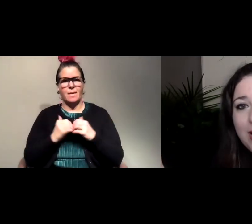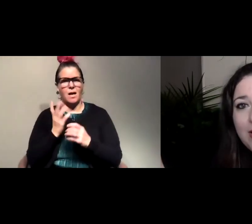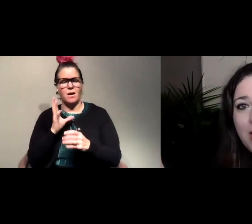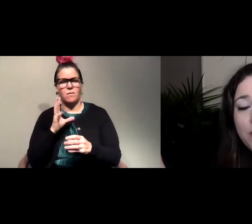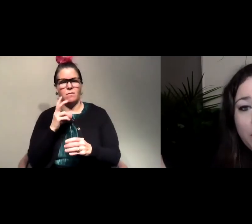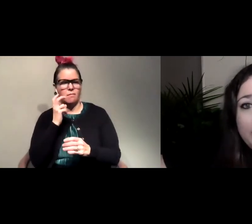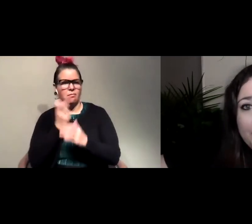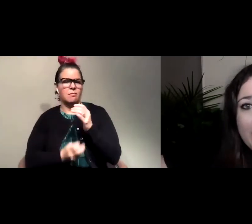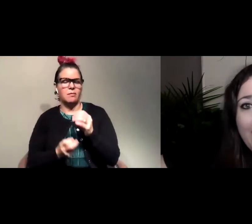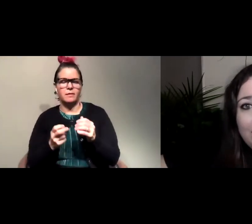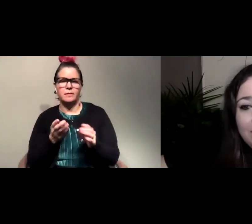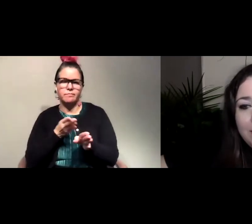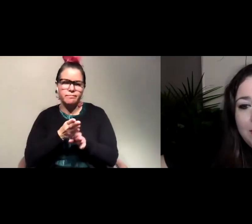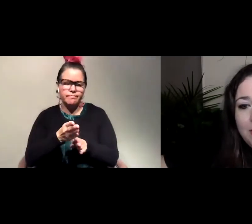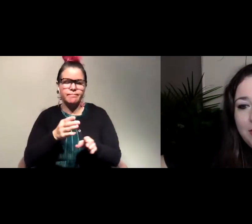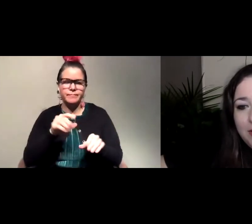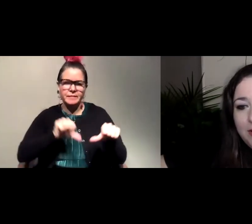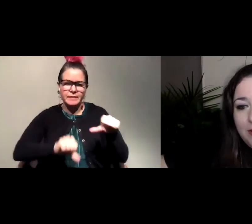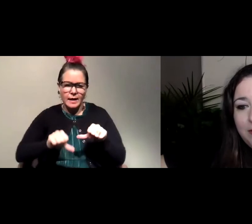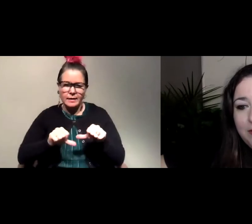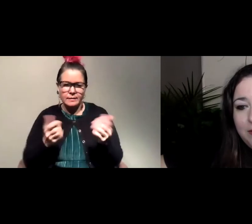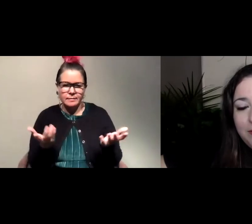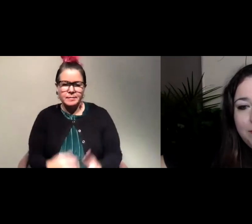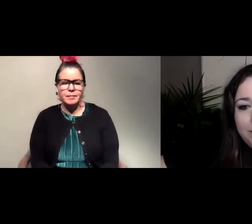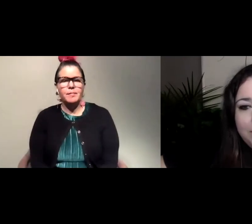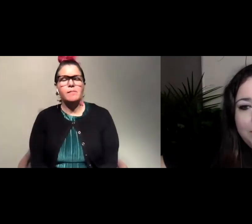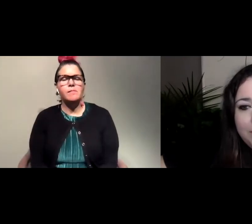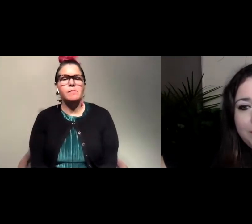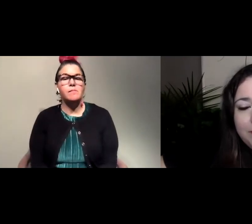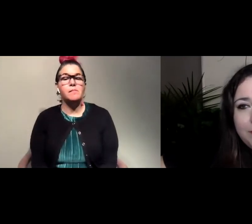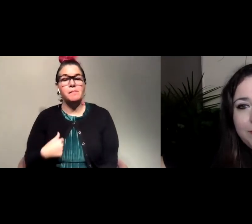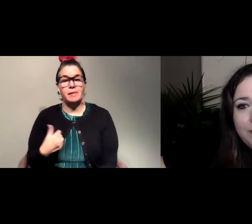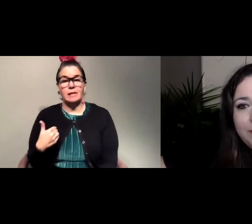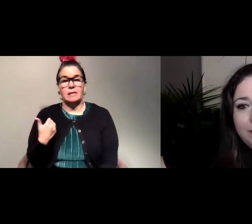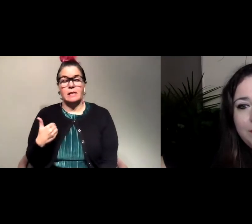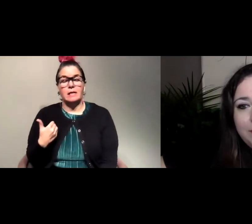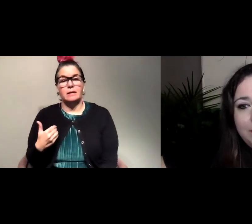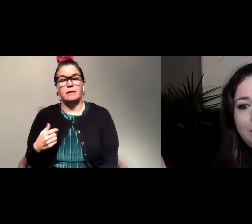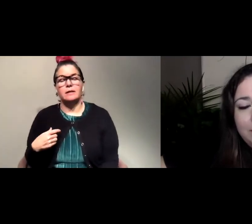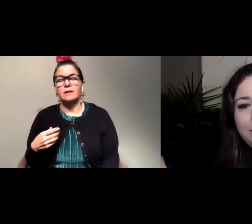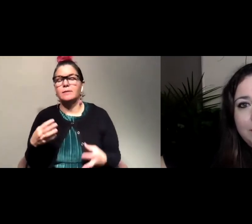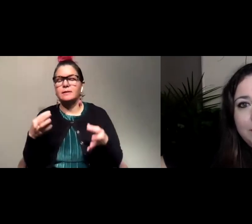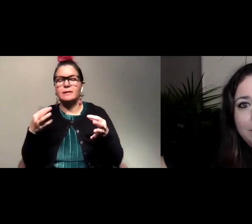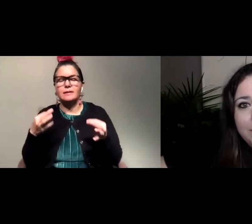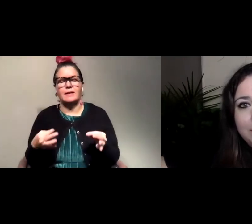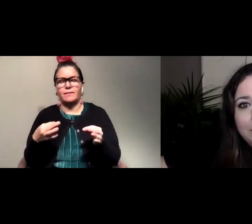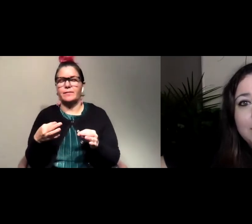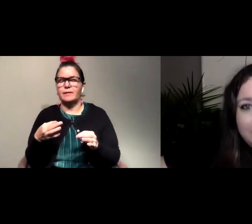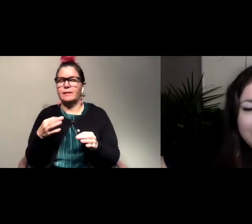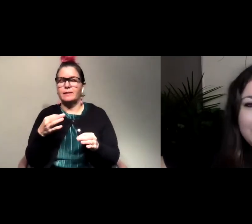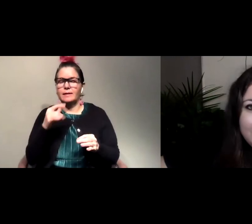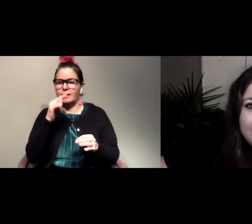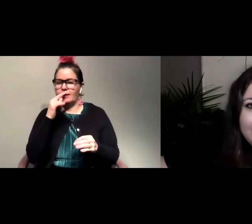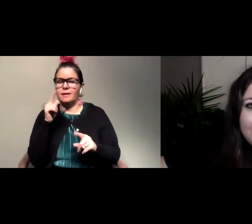in, uh, the career you're in now? Um, so when I was younger, I was definitely that kid who asked questions